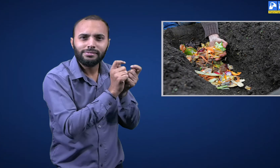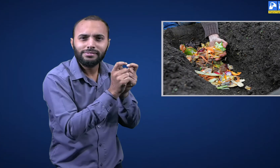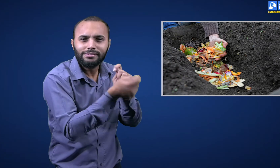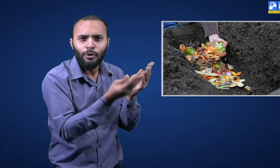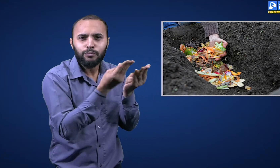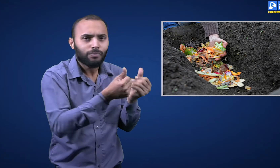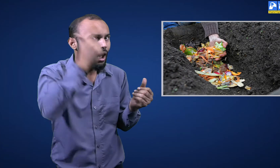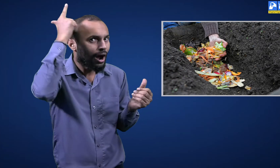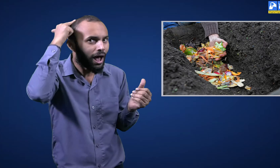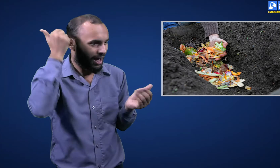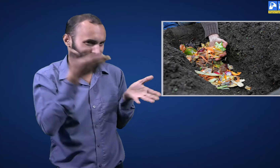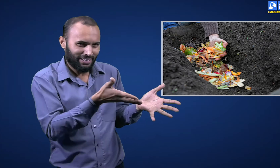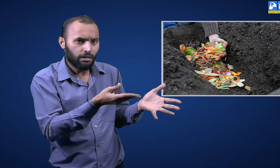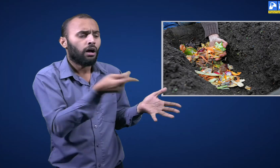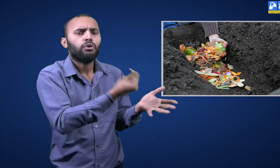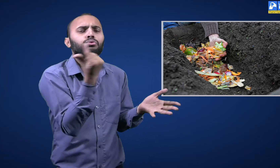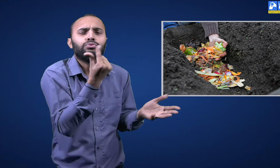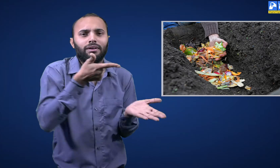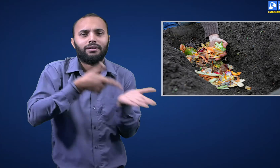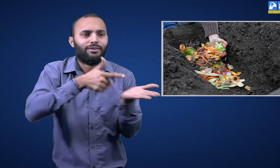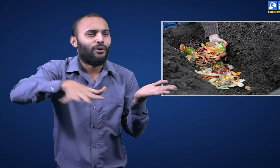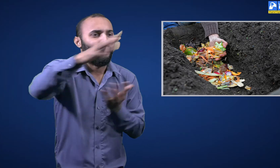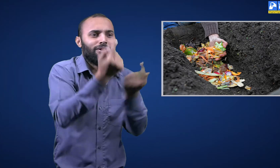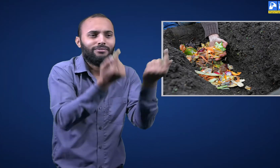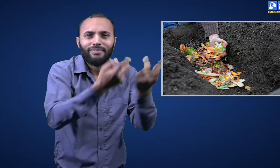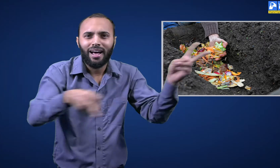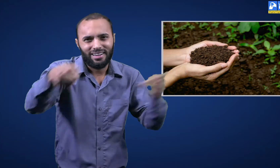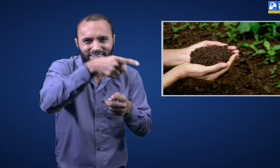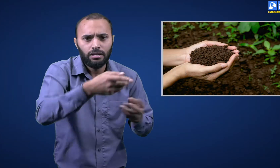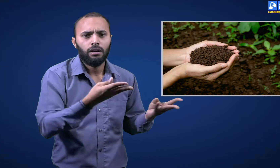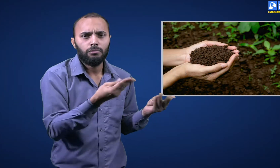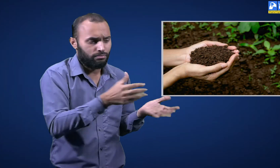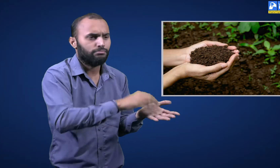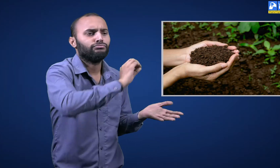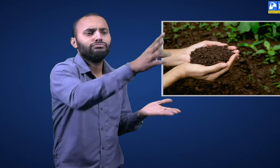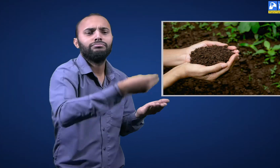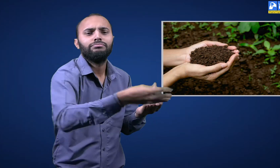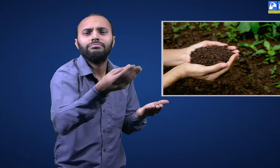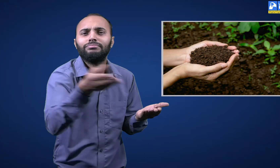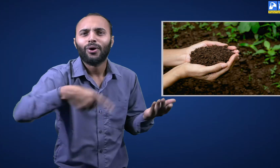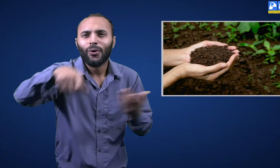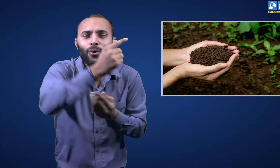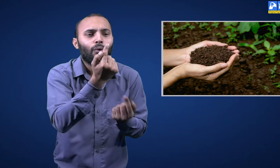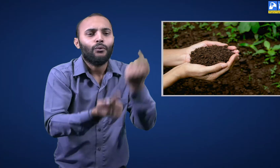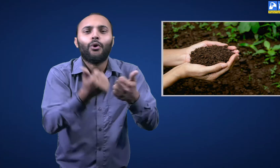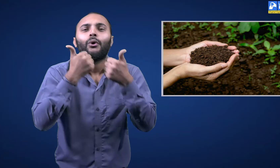nutrients to plants. Thus, rotting and conversion of